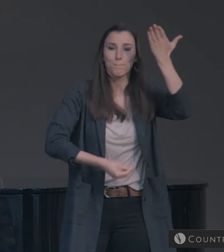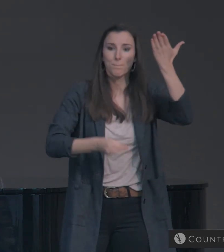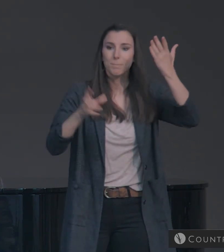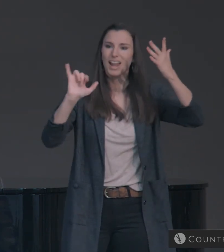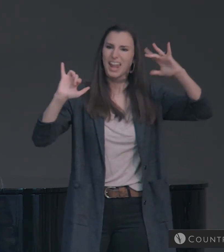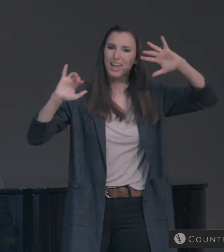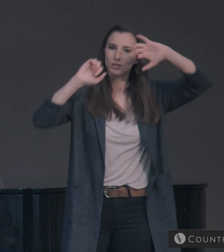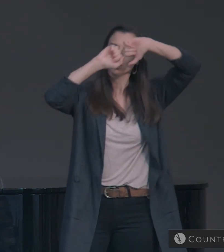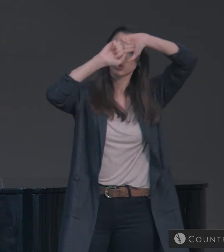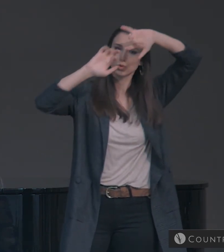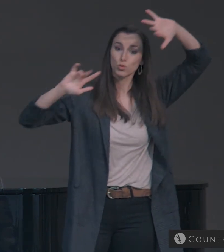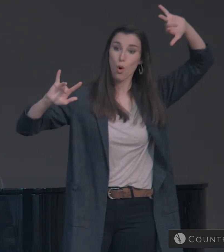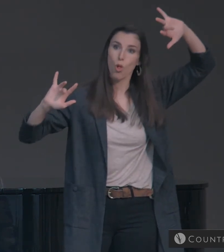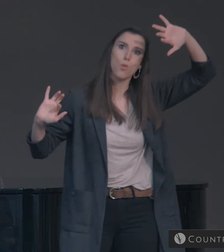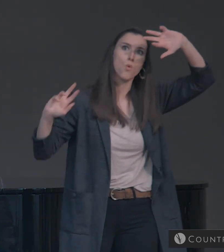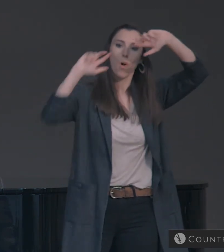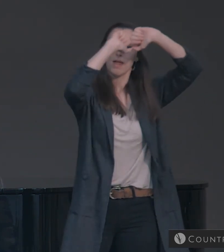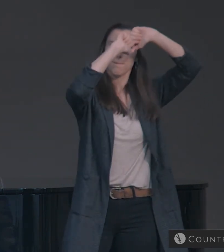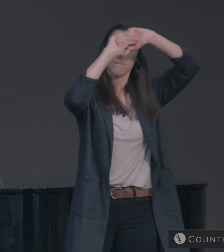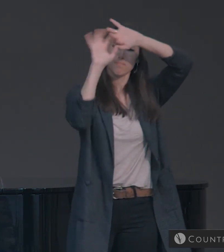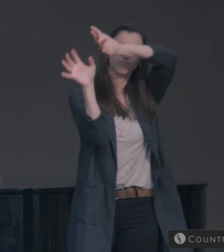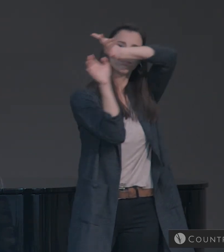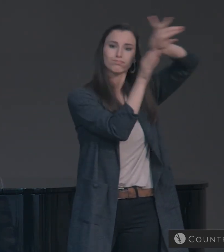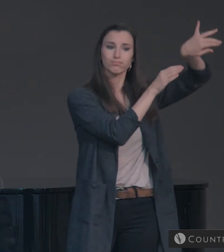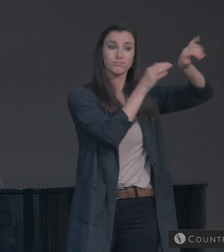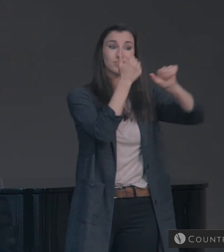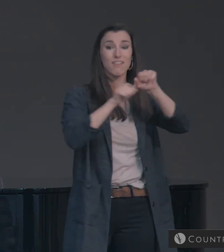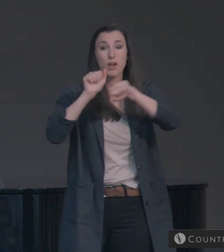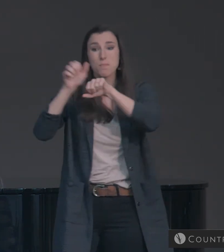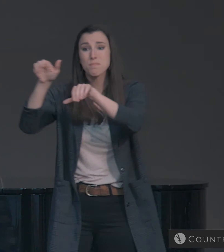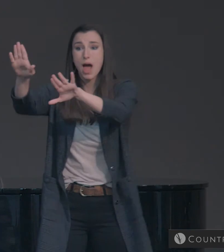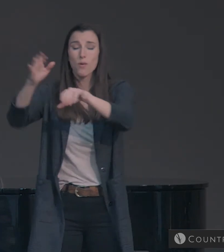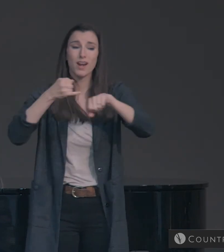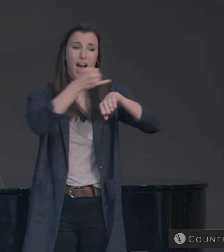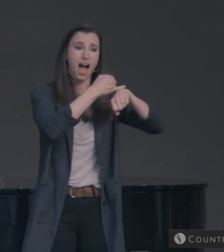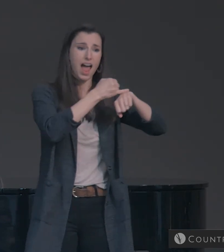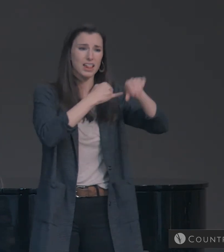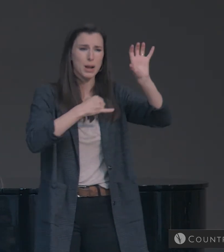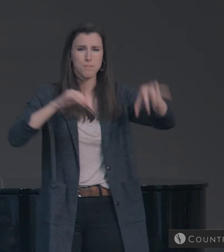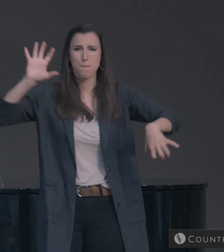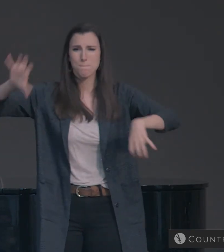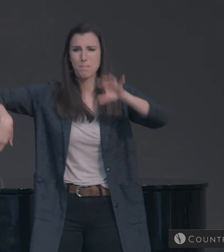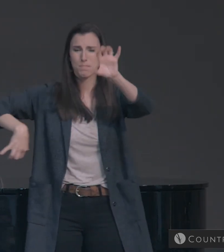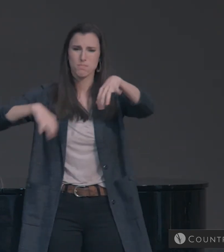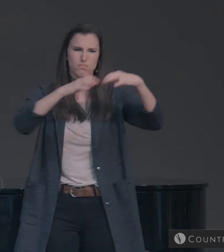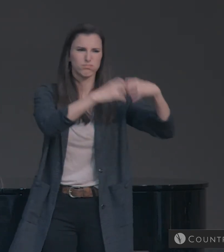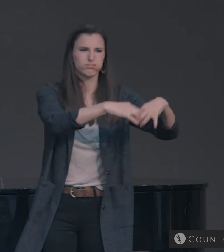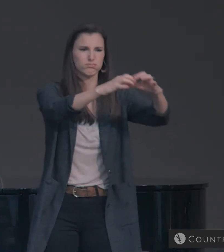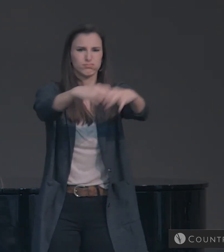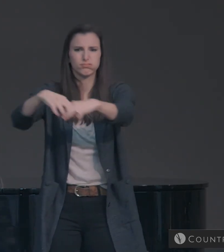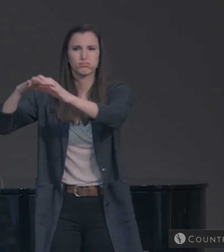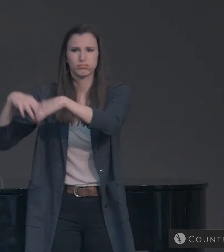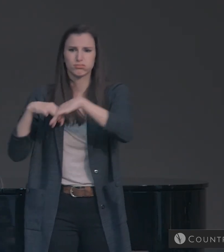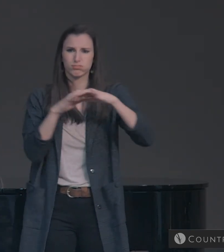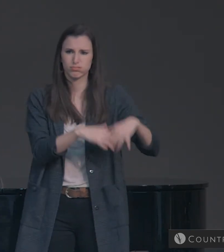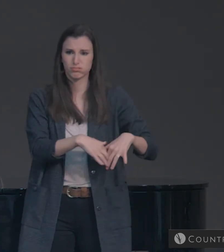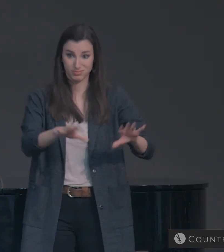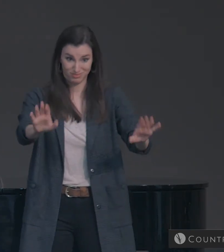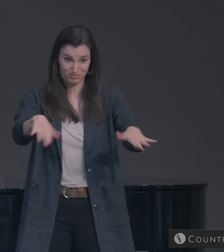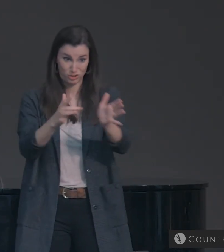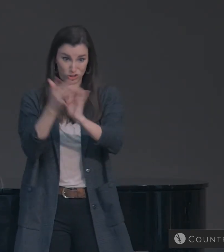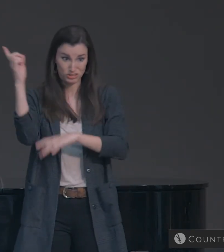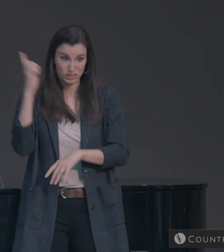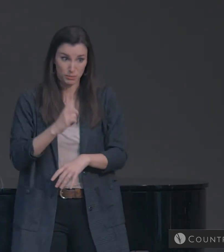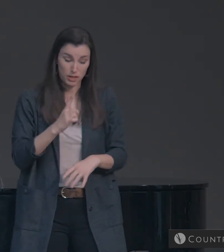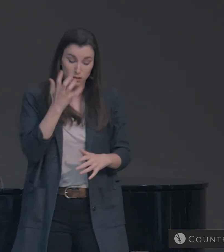scroll that is being rolled up. And every mountain and island was removed from its place. Friends, the return of Jesus is going to be